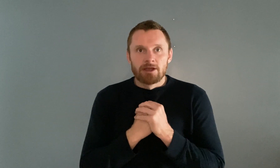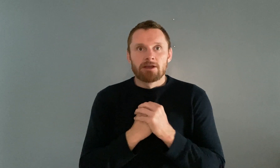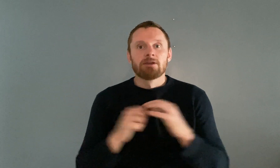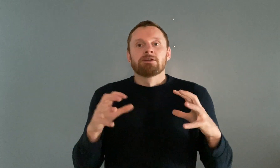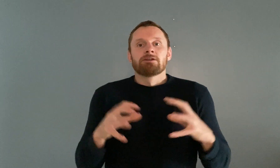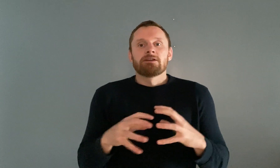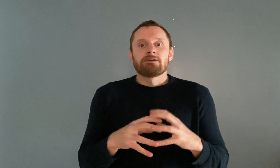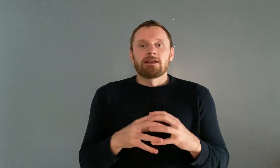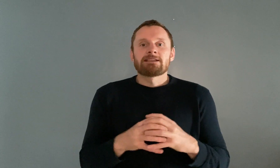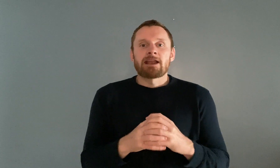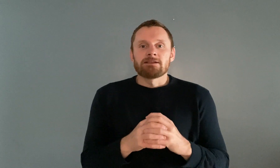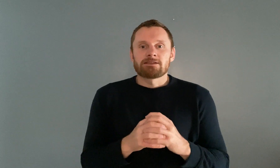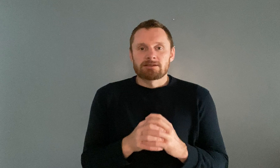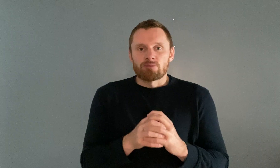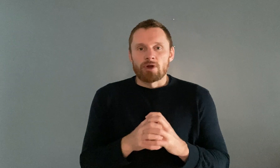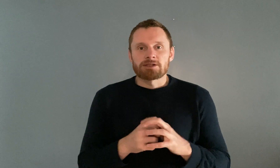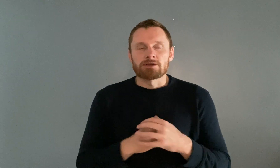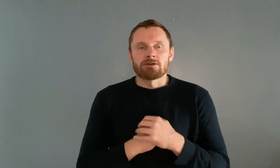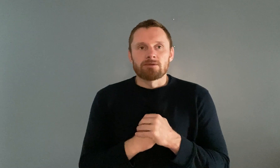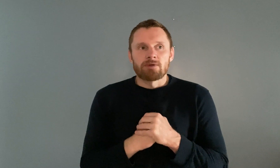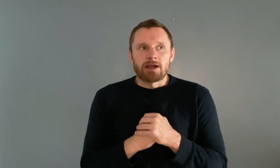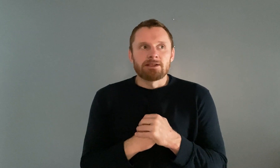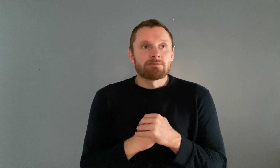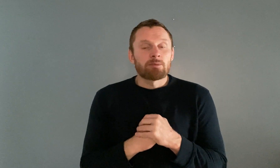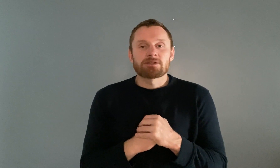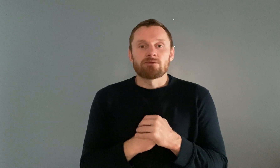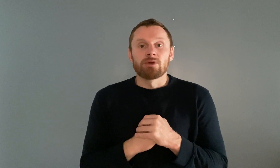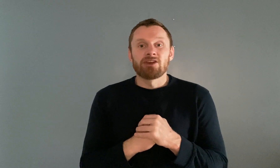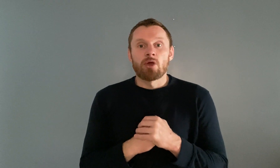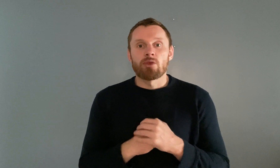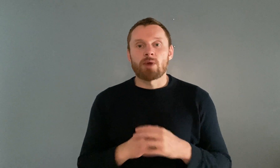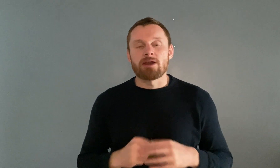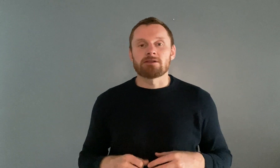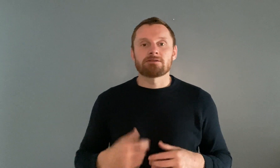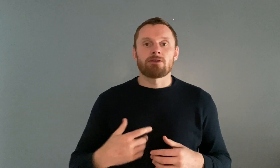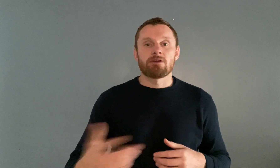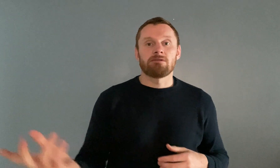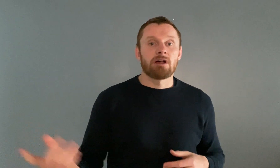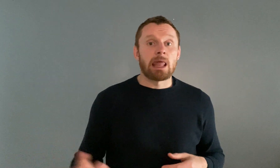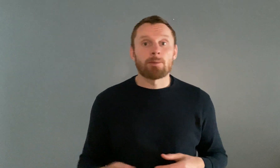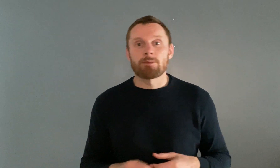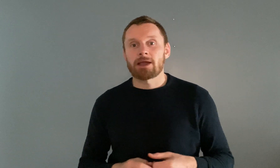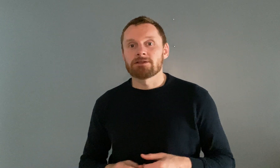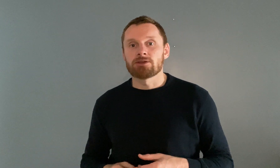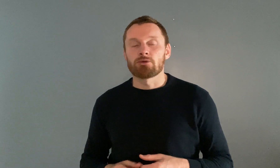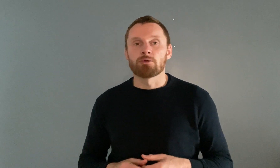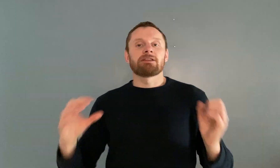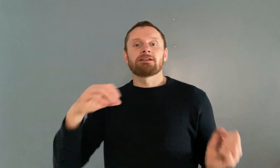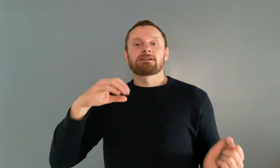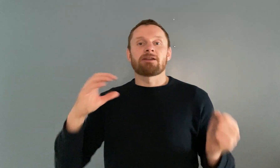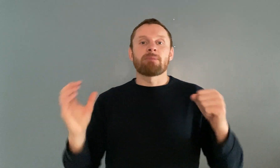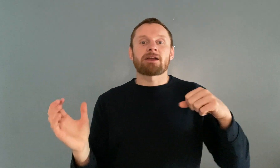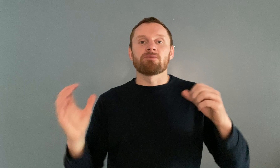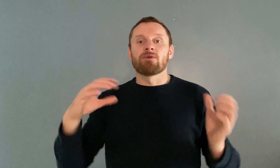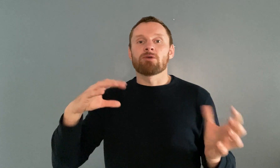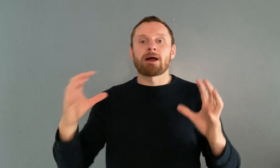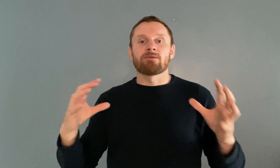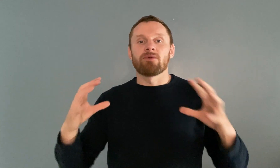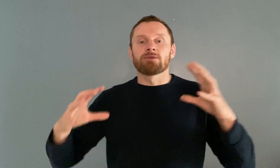intense suppression of i need to make myself really non-threatening so they'll allow me back into the group and then it's kind of back and forth back and forth